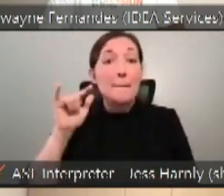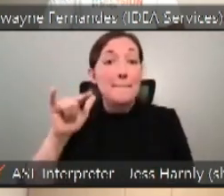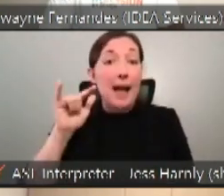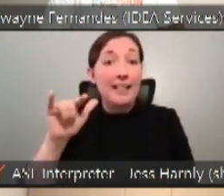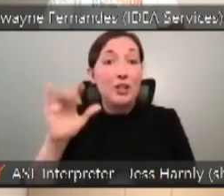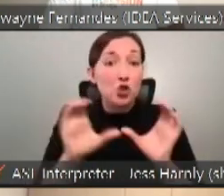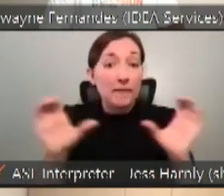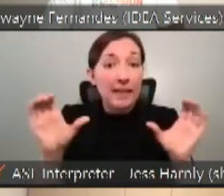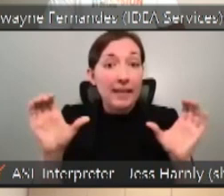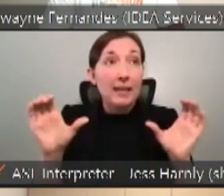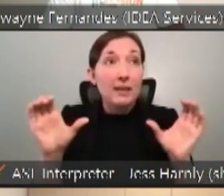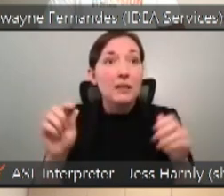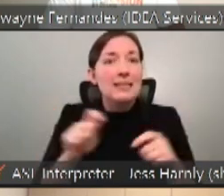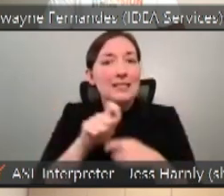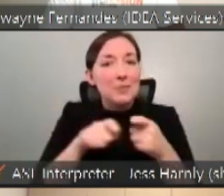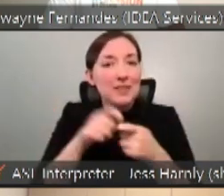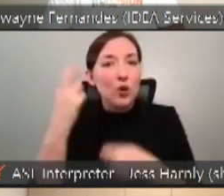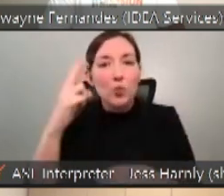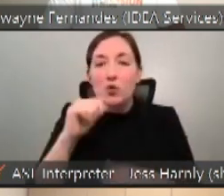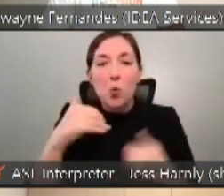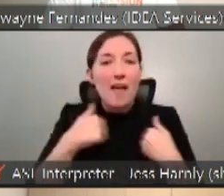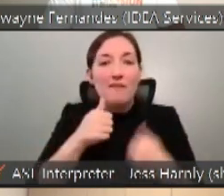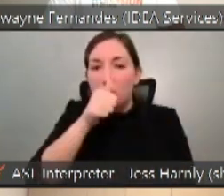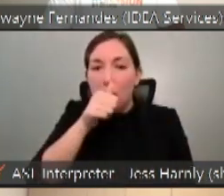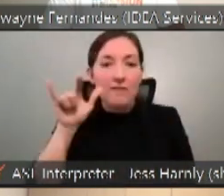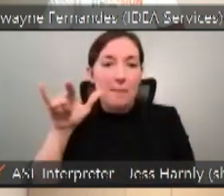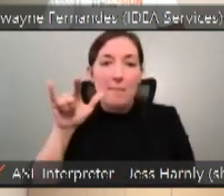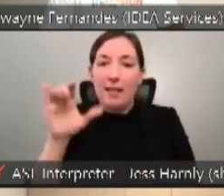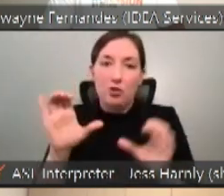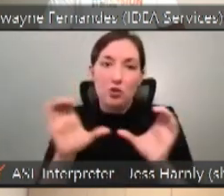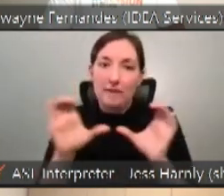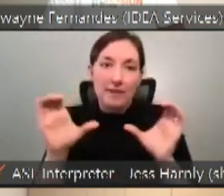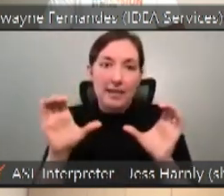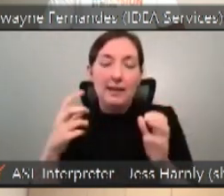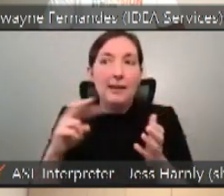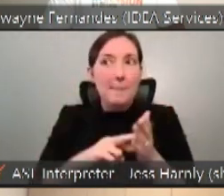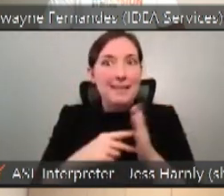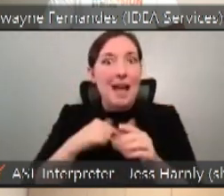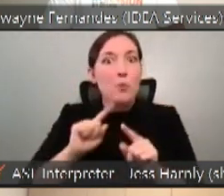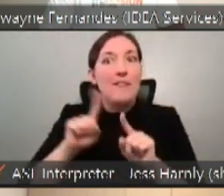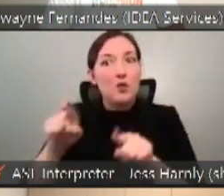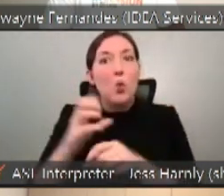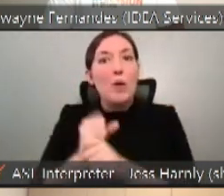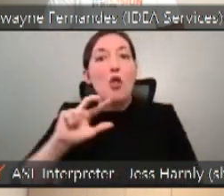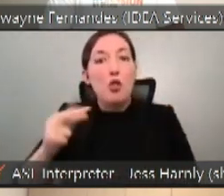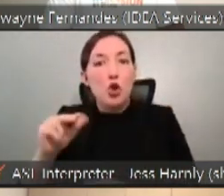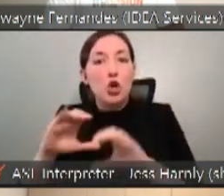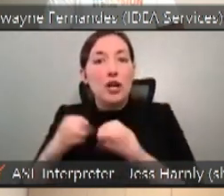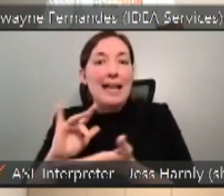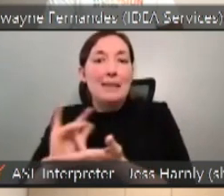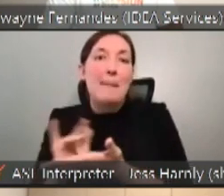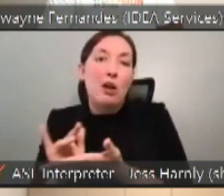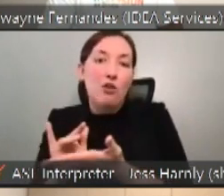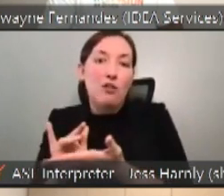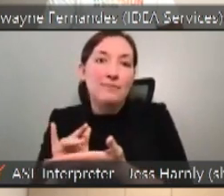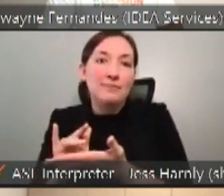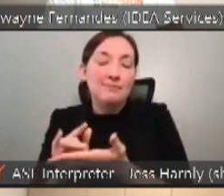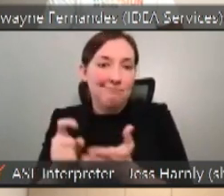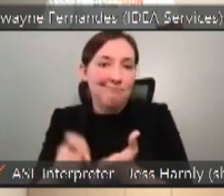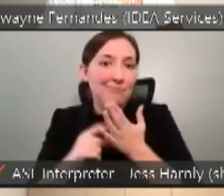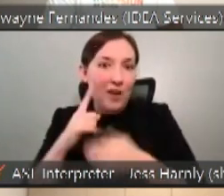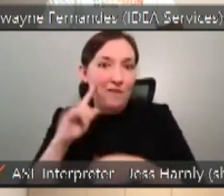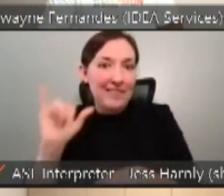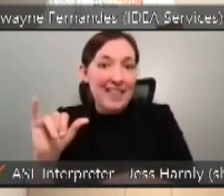very specific reason I don't have a private pilot certificate is because I'd have to go get a third class medical. And there is a 90%